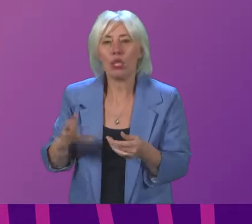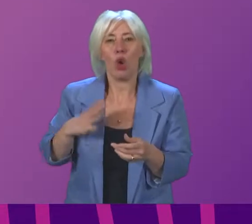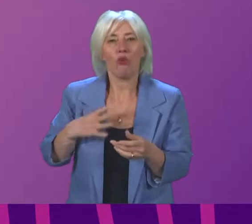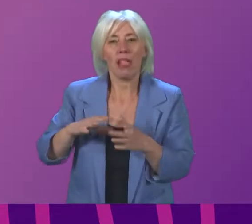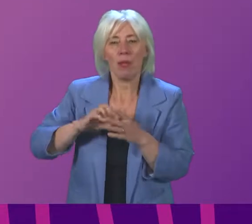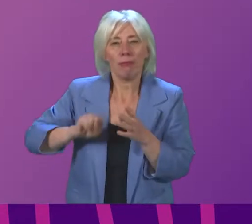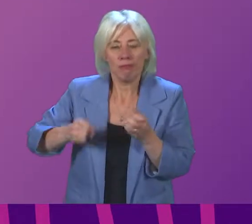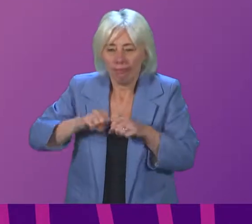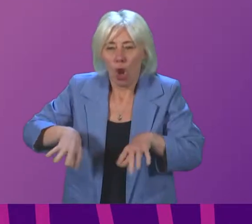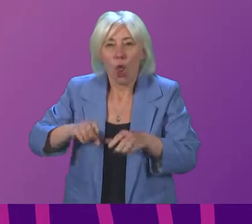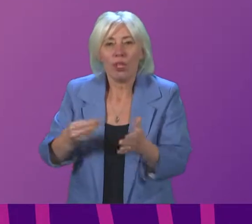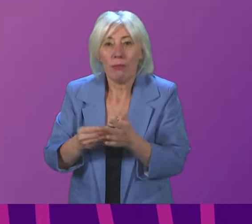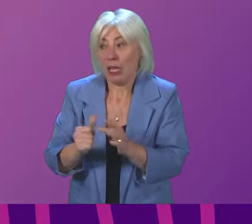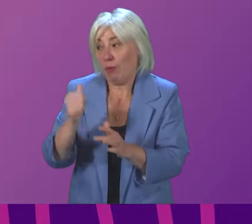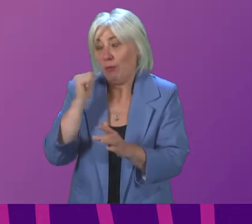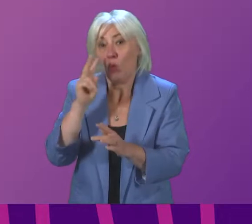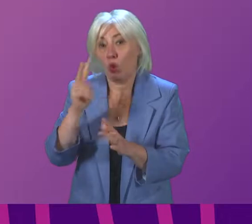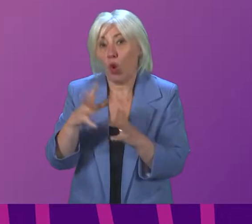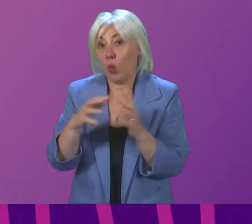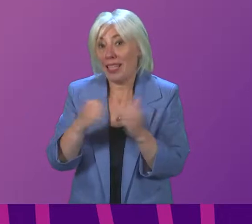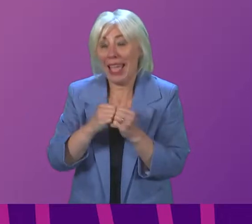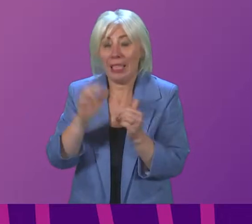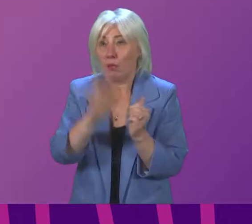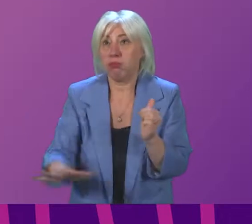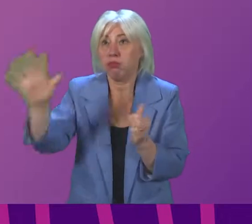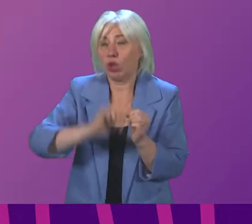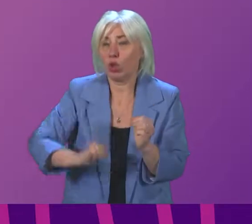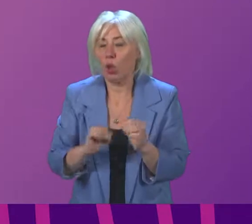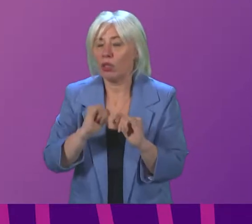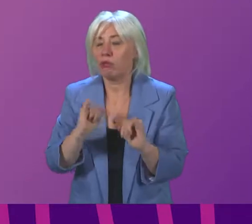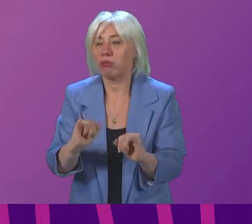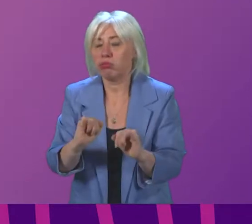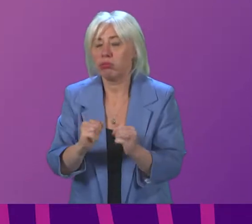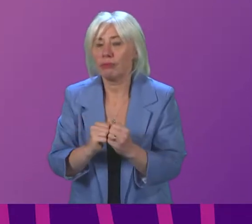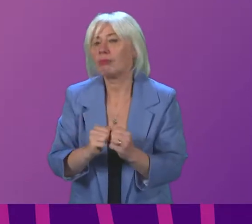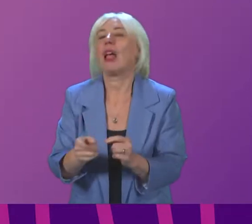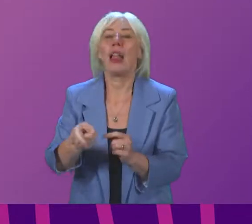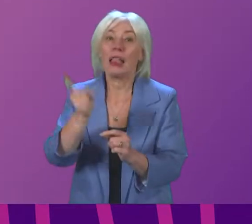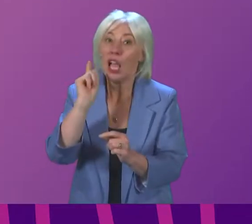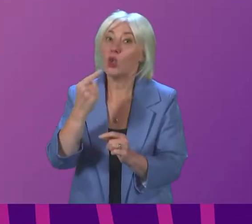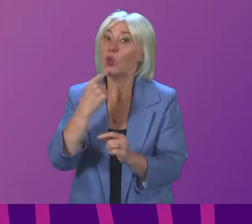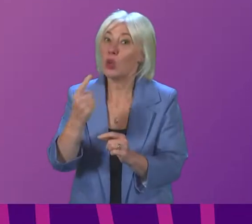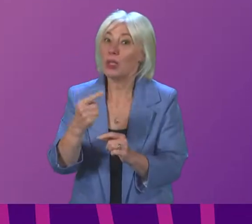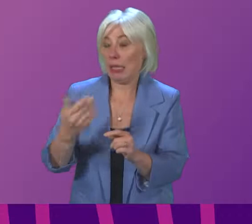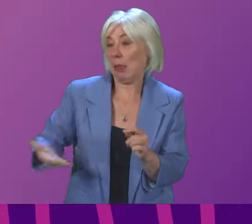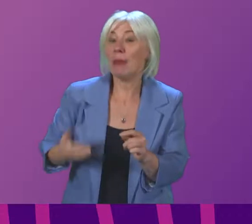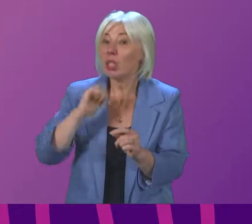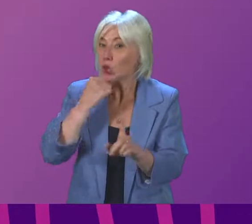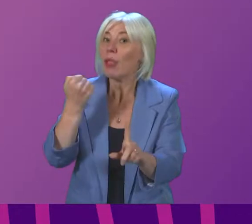right now, as we saw over the weekend up and down Scotland. Last week, we said that businesses would be impacted,